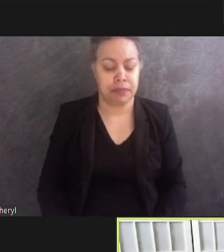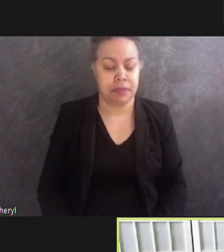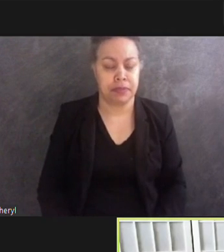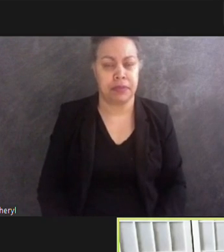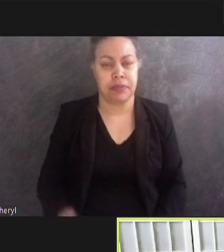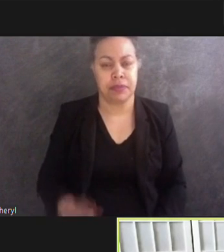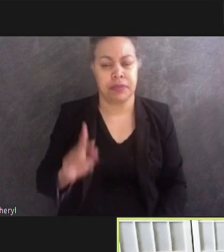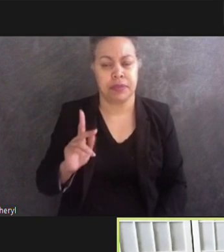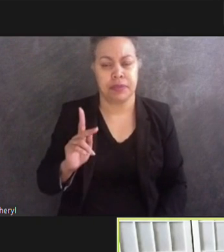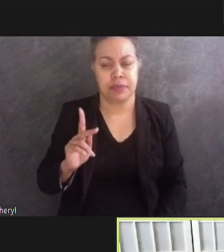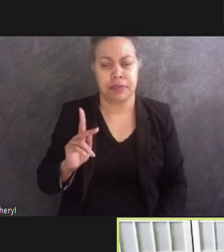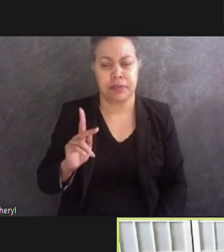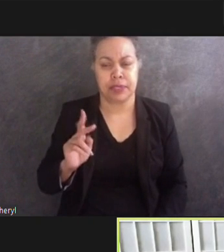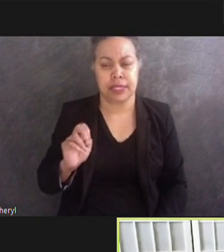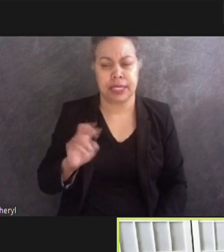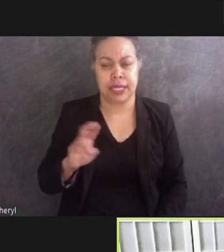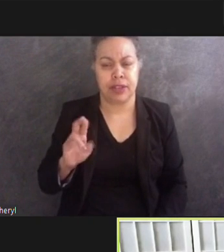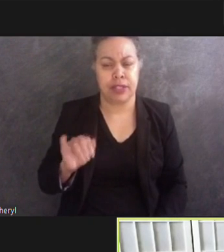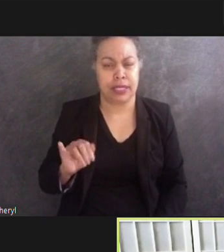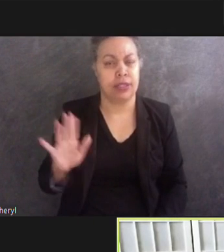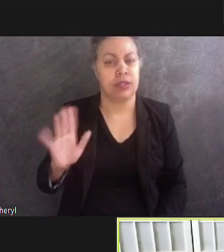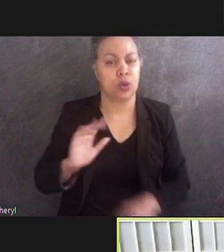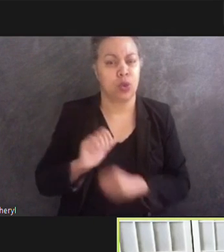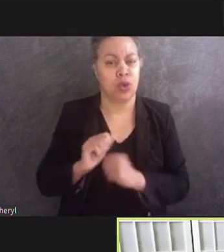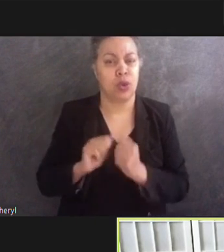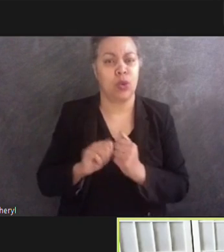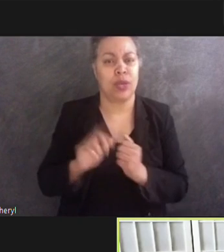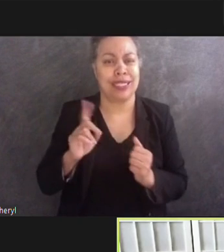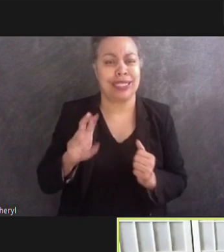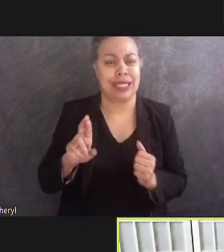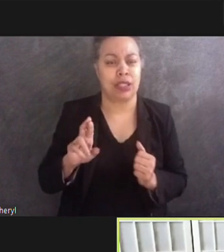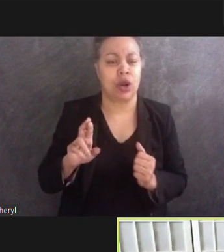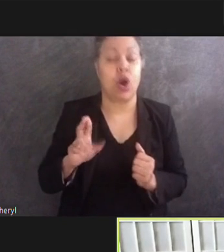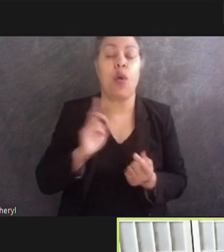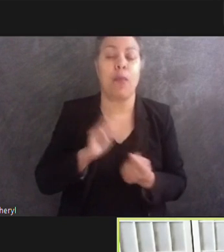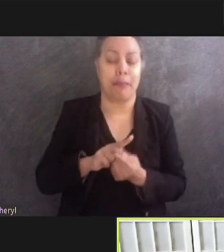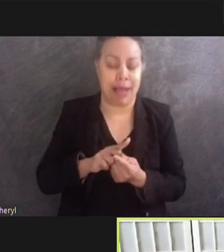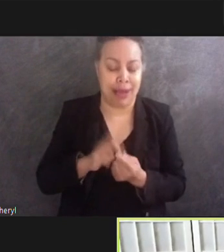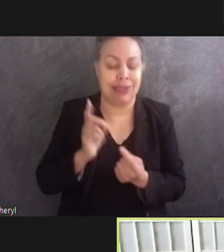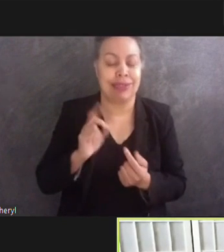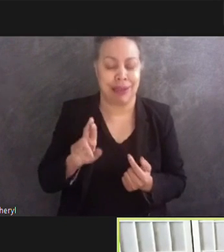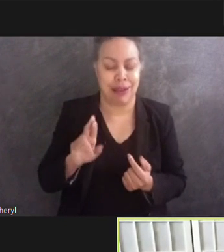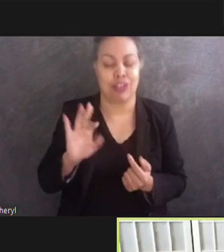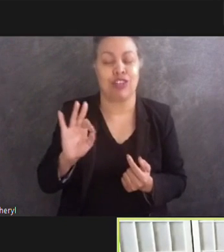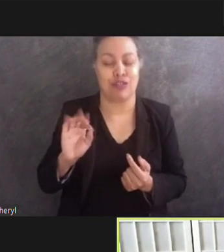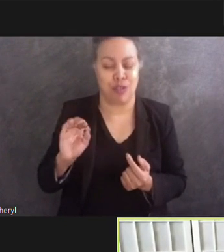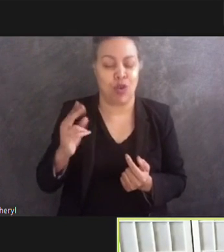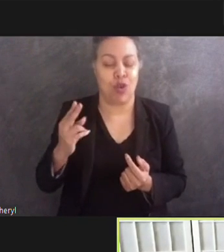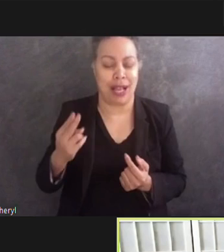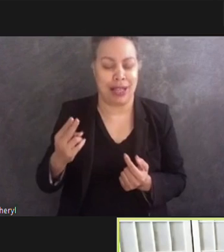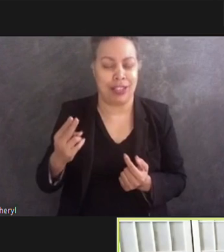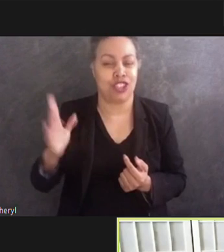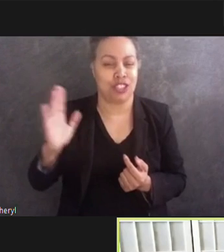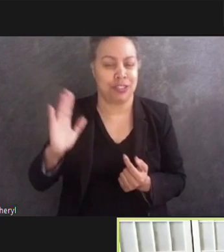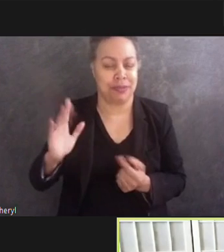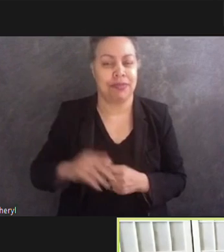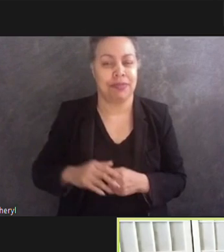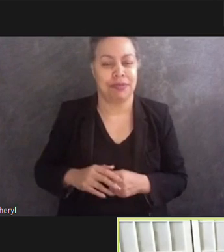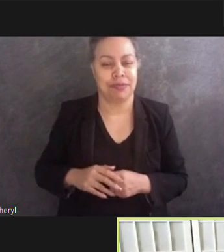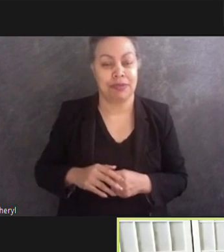She actually worked with Dr. Fogel Hatch, or she's met Dr. Fogel Hatch in the past. But her question is, is there public transportation